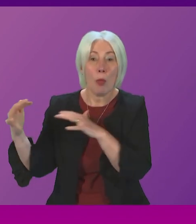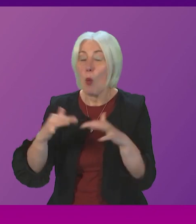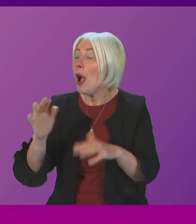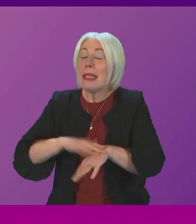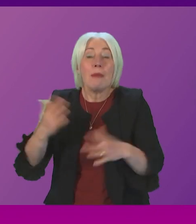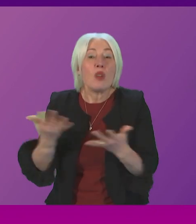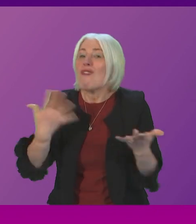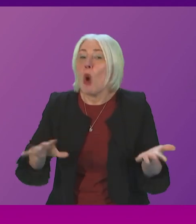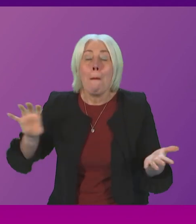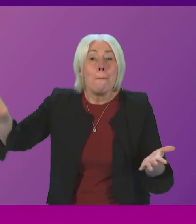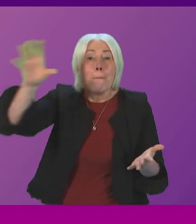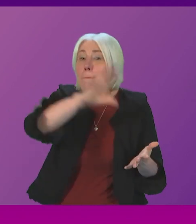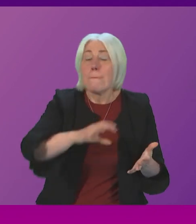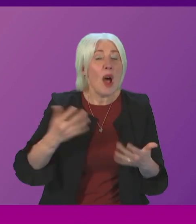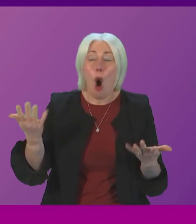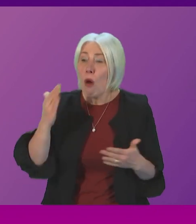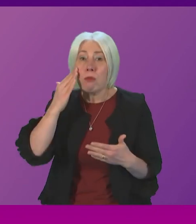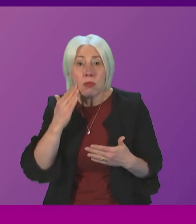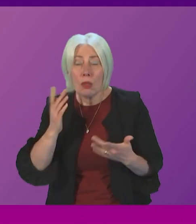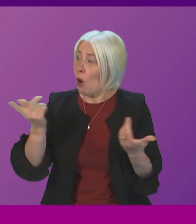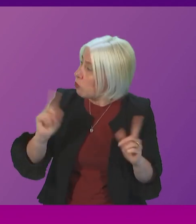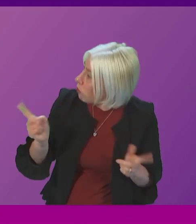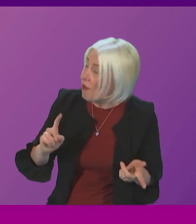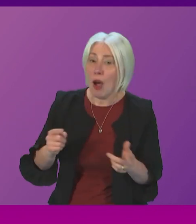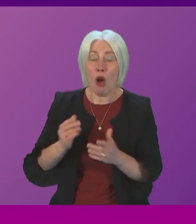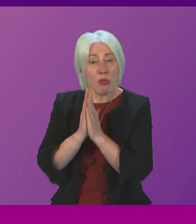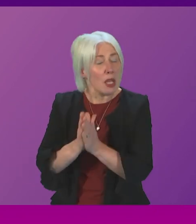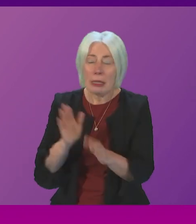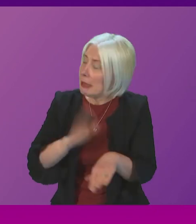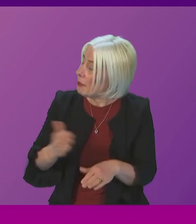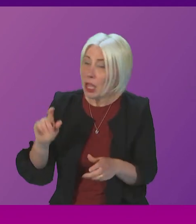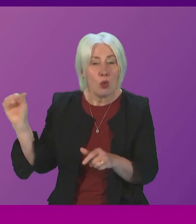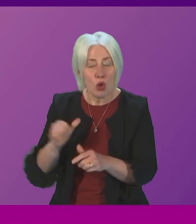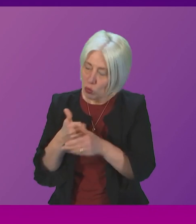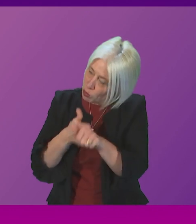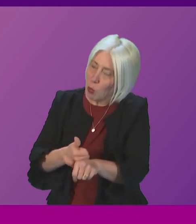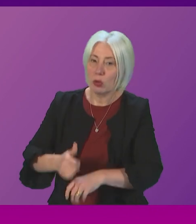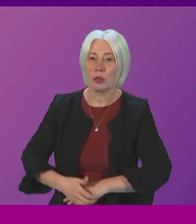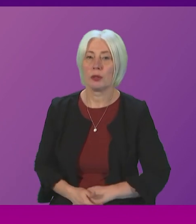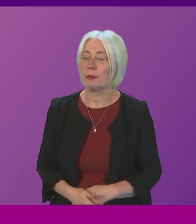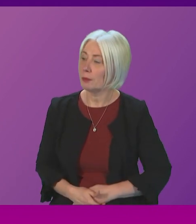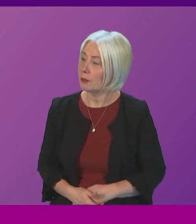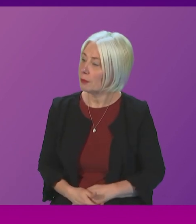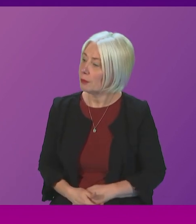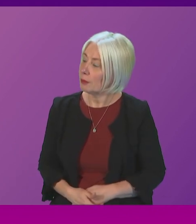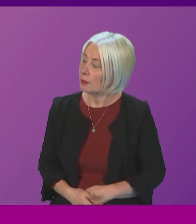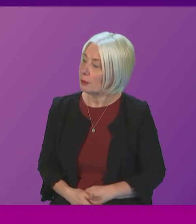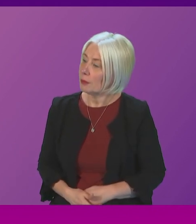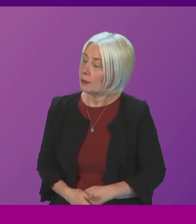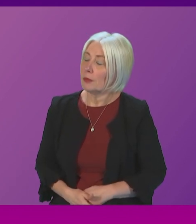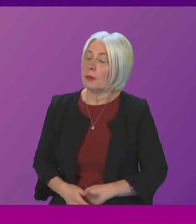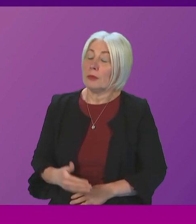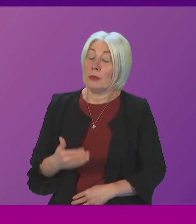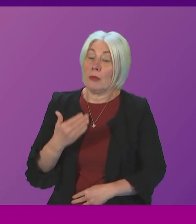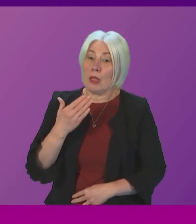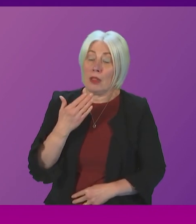continent they're fleeing from regardless of their colour of skin or regardless of their religion Alexander Stewart Thank you,